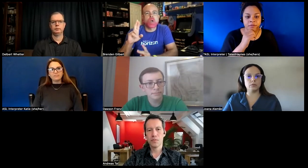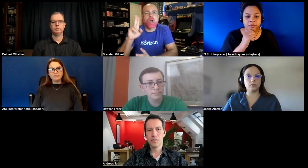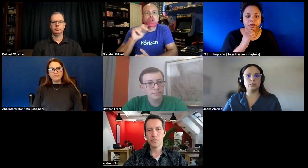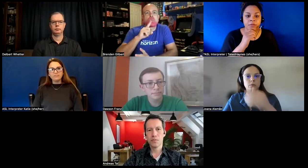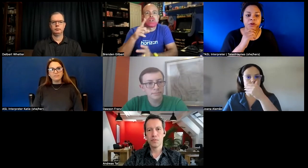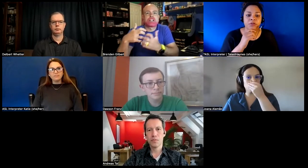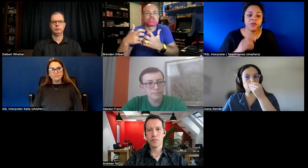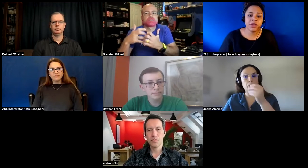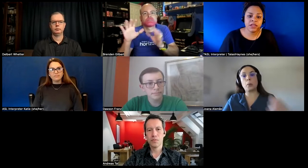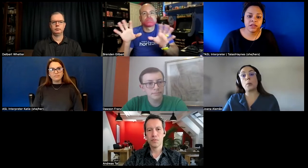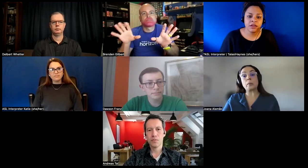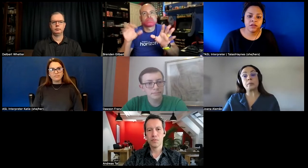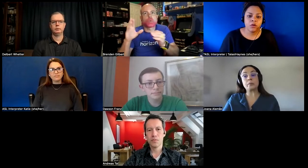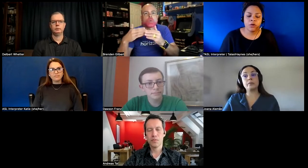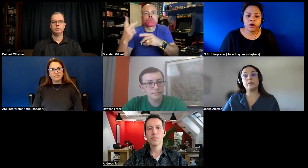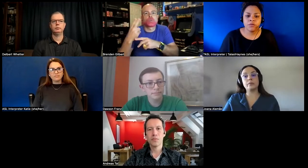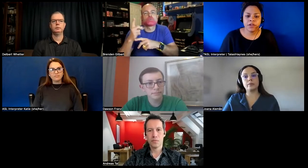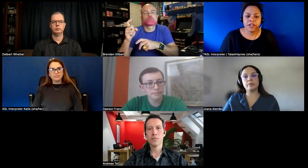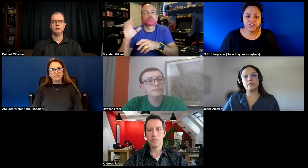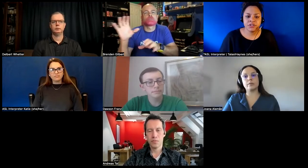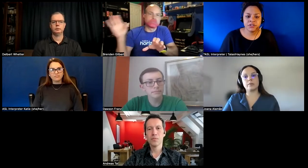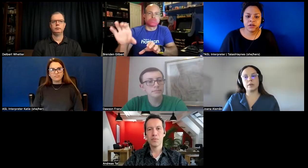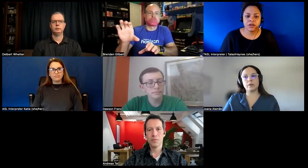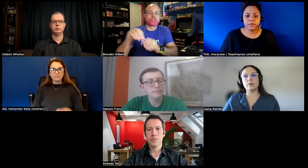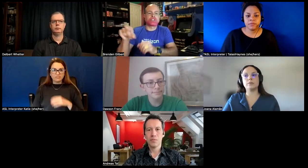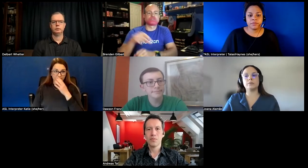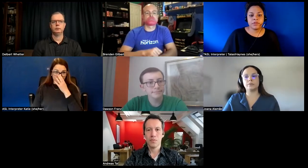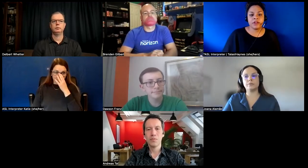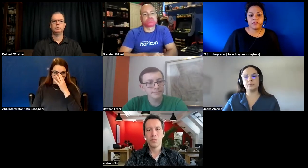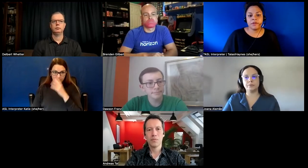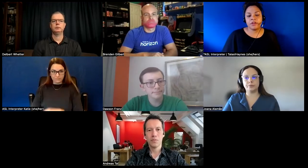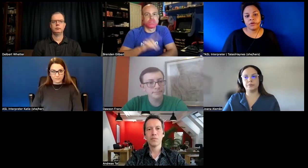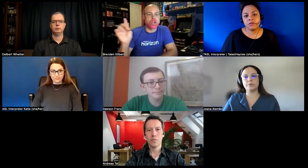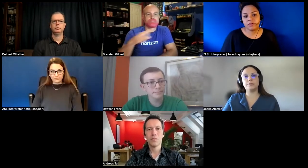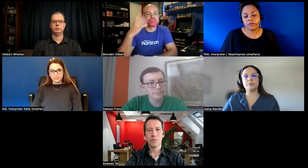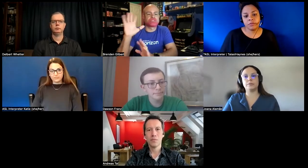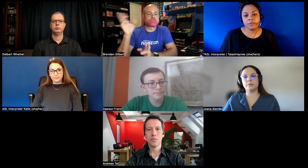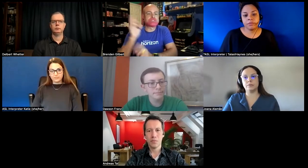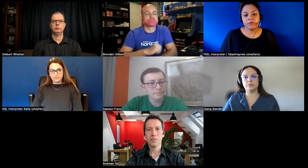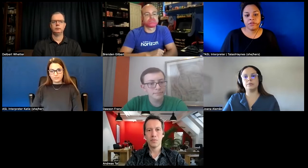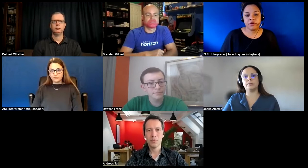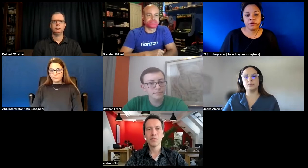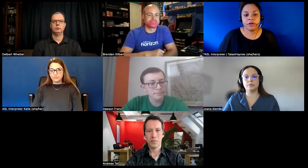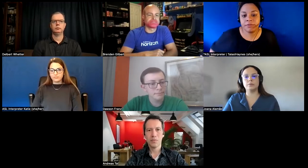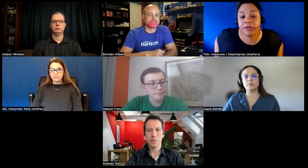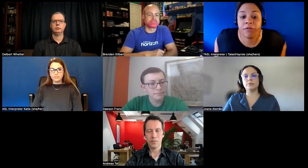you can use unity or unreal engine that is something that you can use to post in there um and hopefully